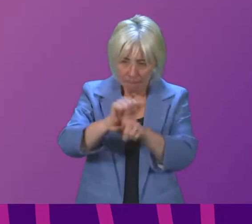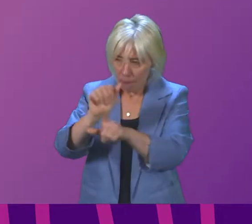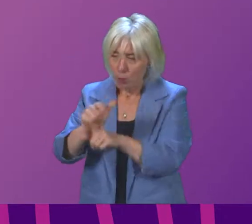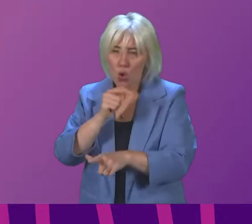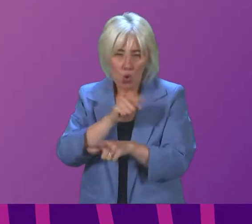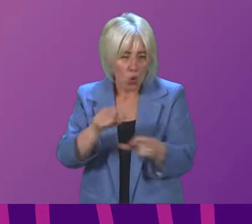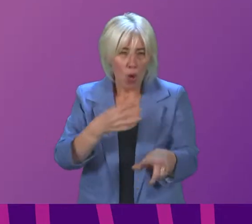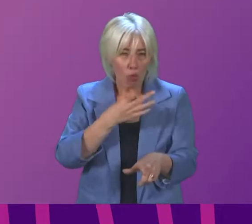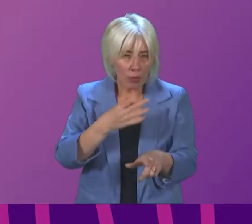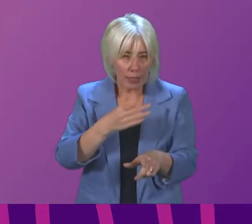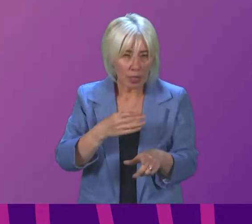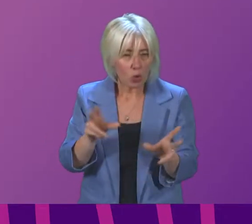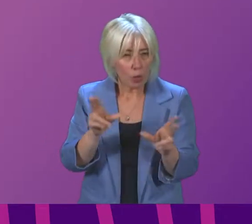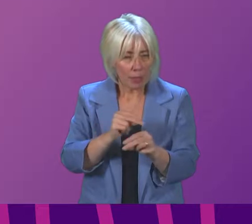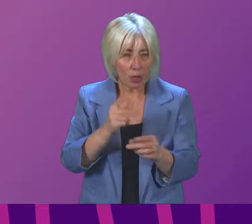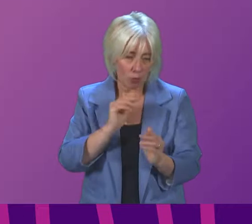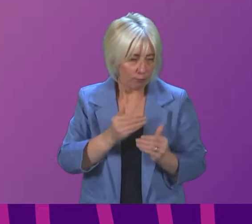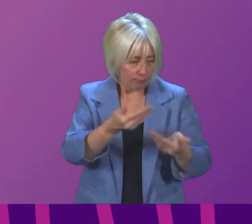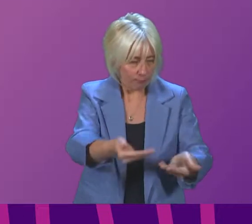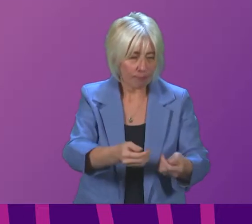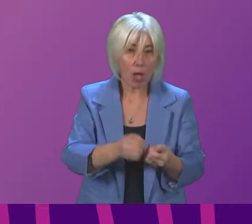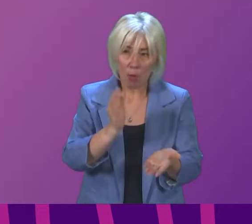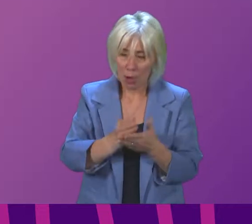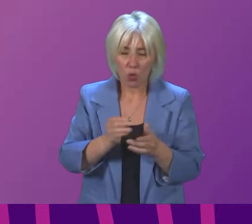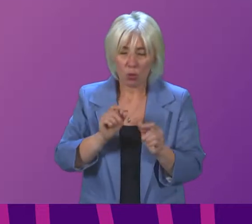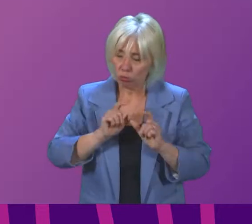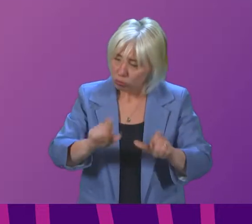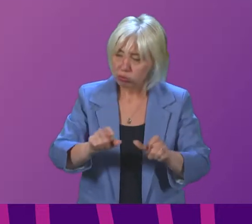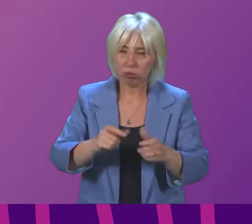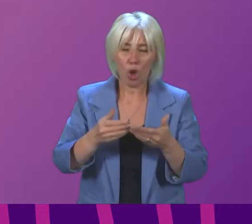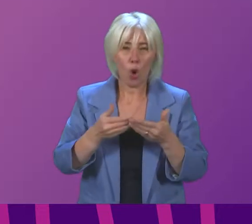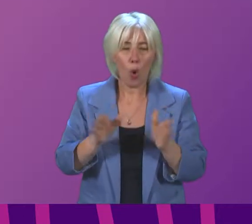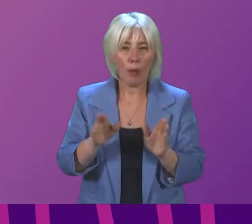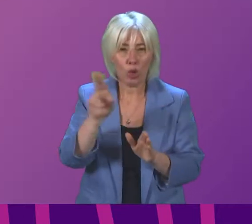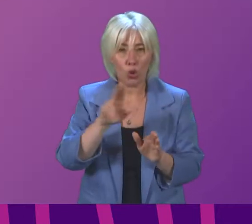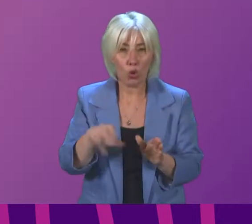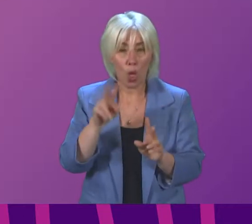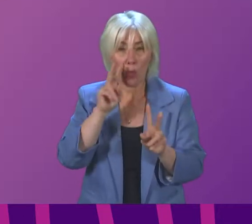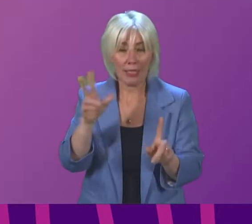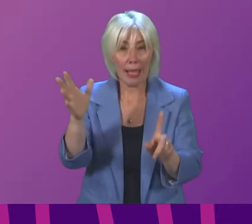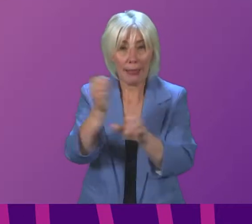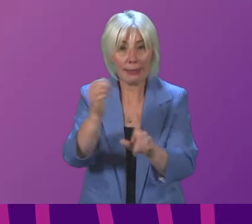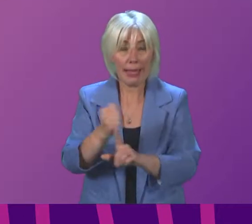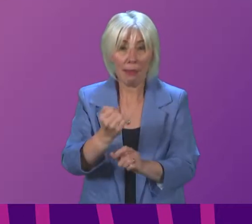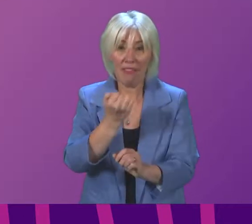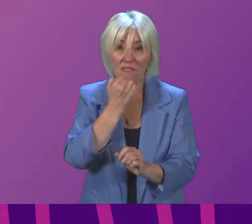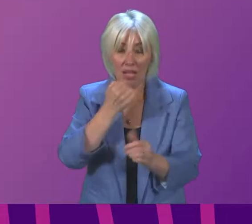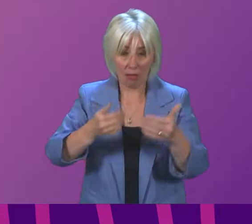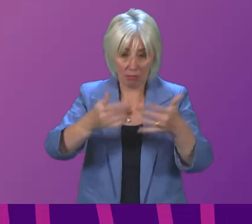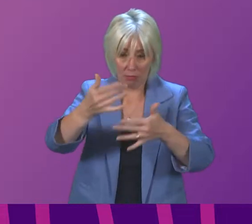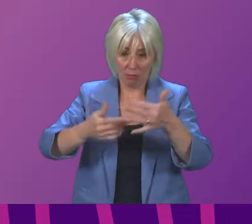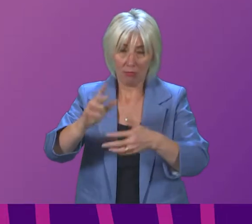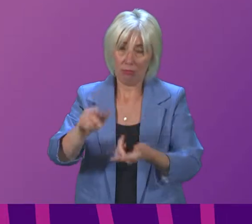at risk and we will continue to do everything we can to keep schools open because as we see today in the attainment figures that is really